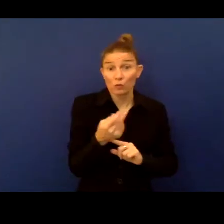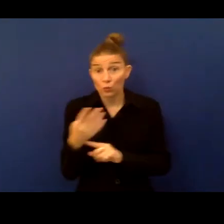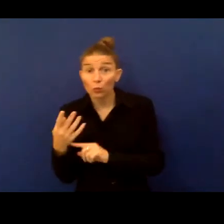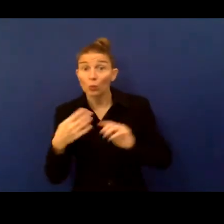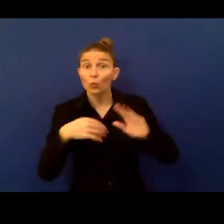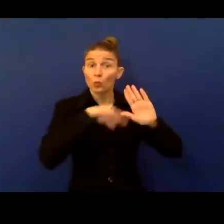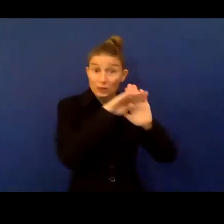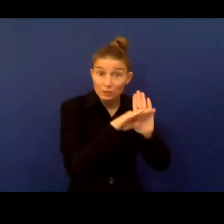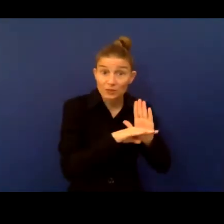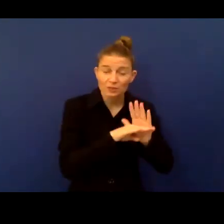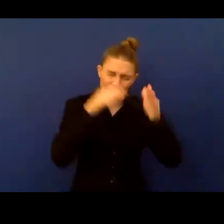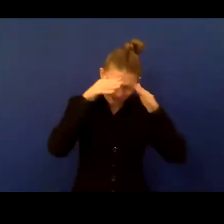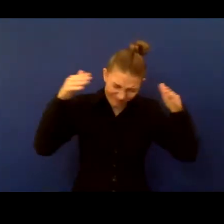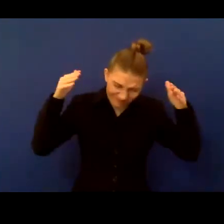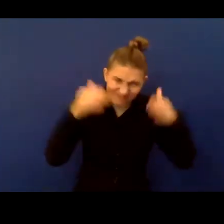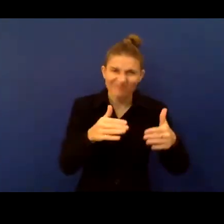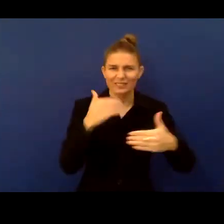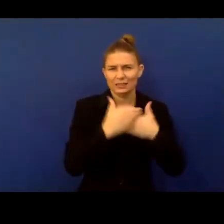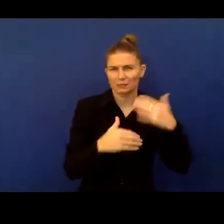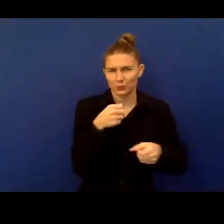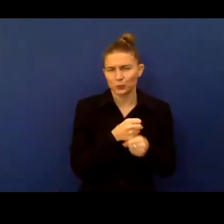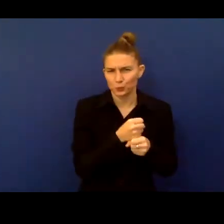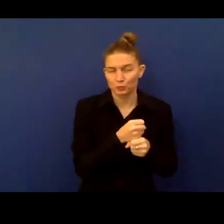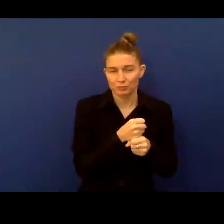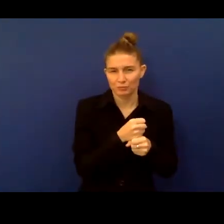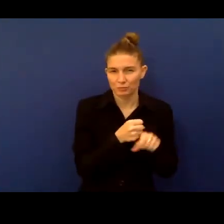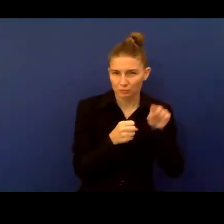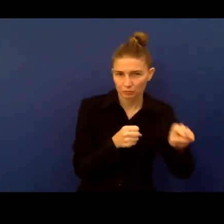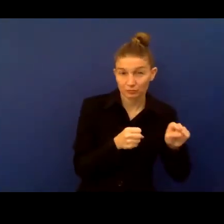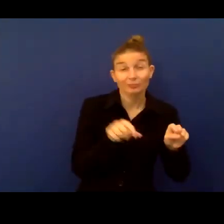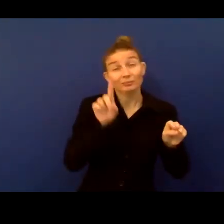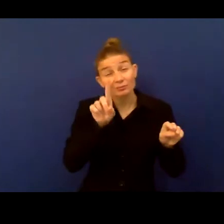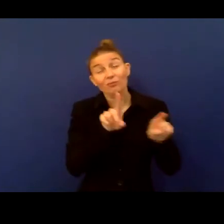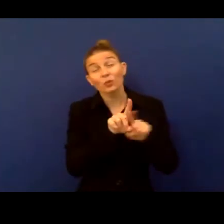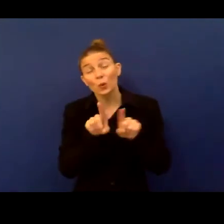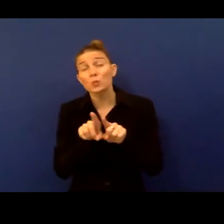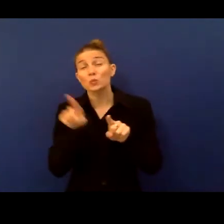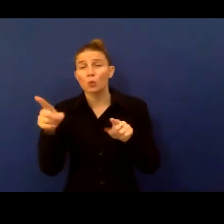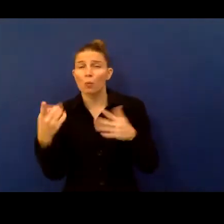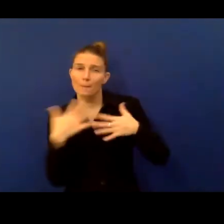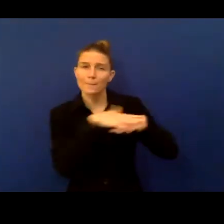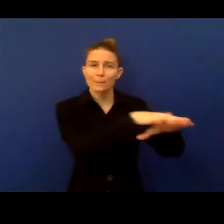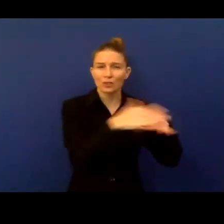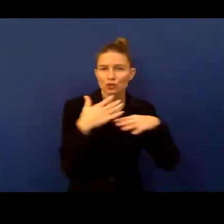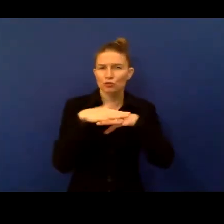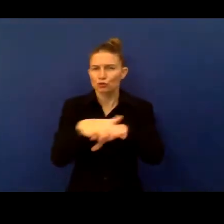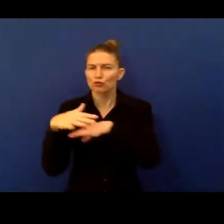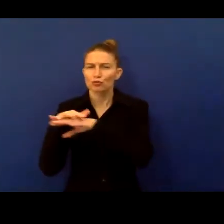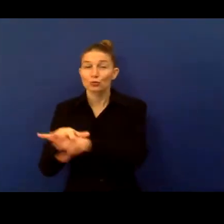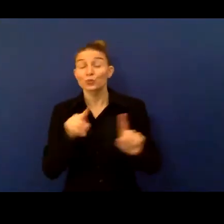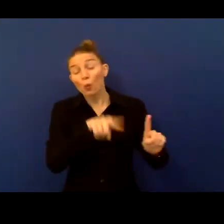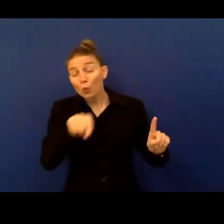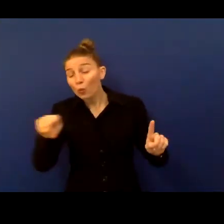disability work, but we are also trying to mainstream it into our major efforts on